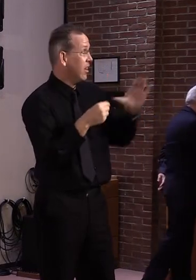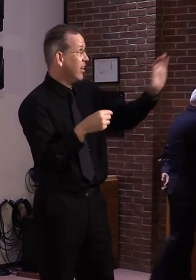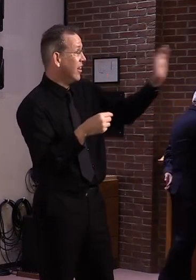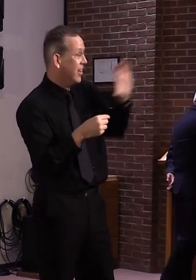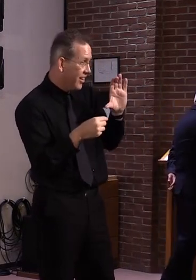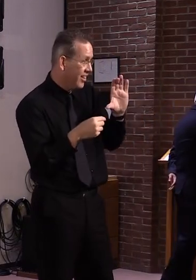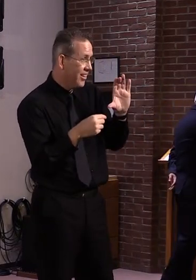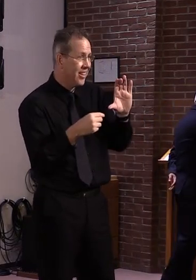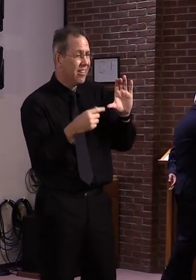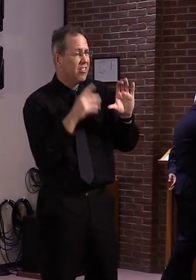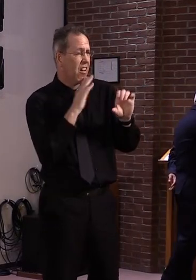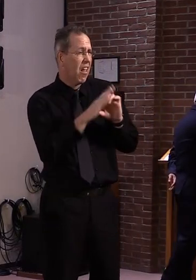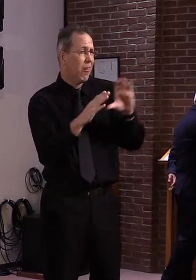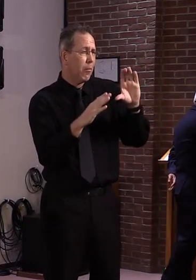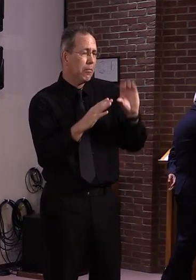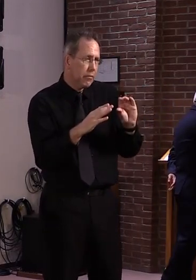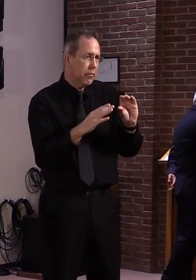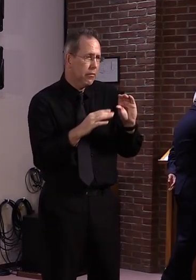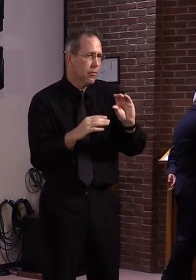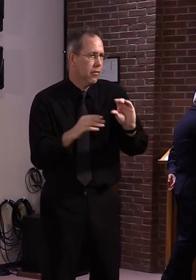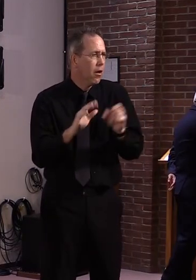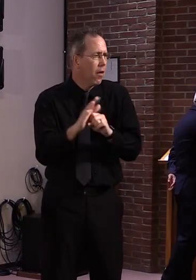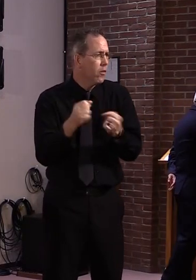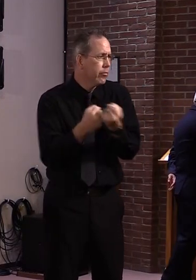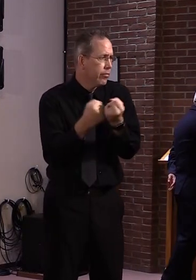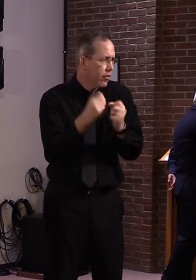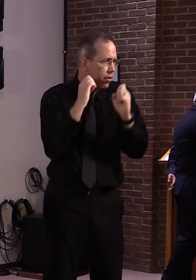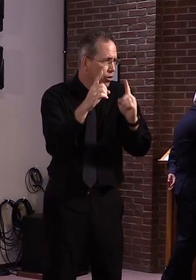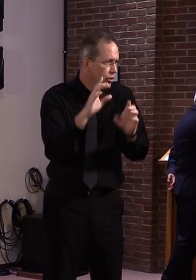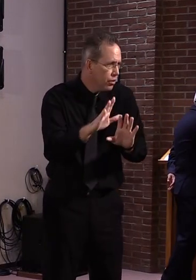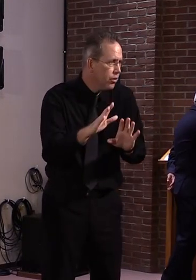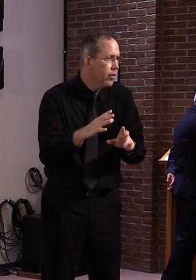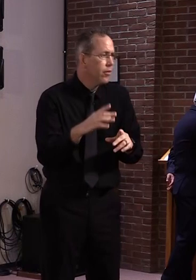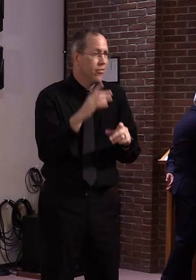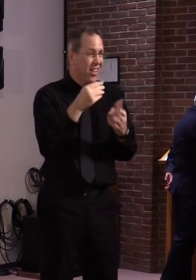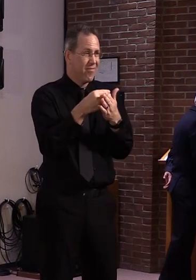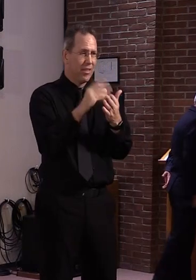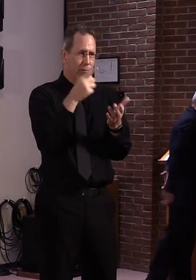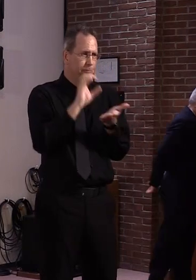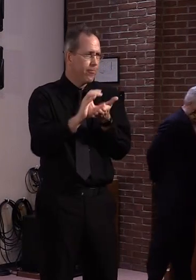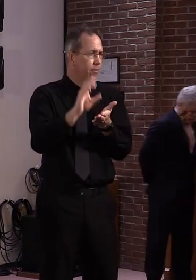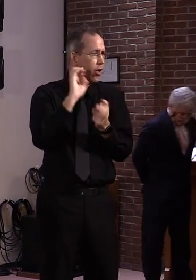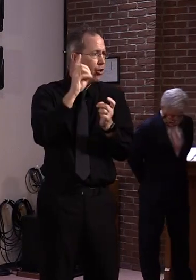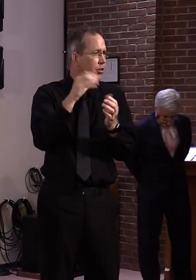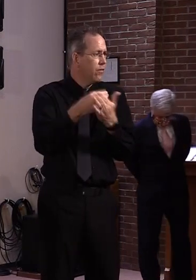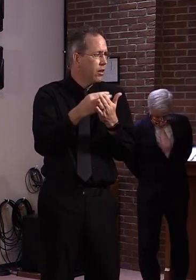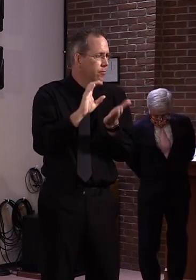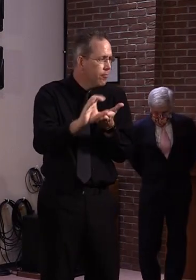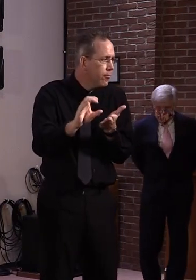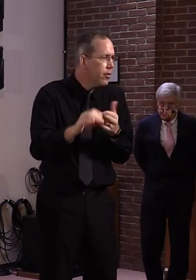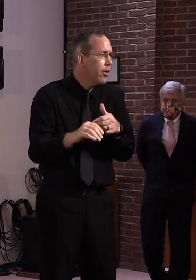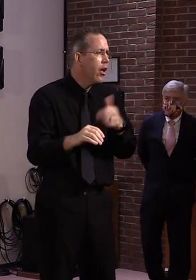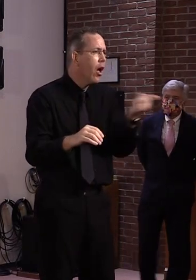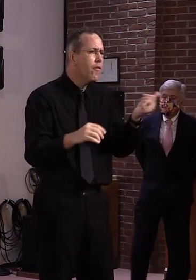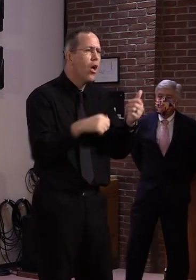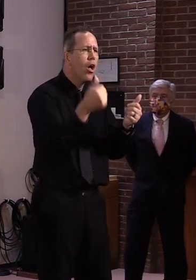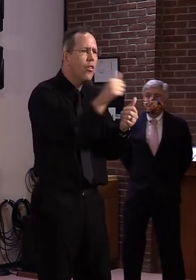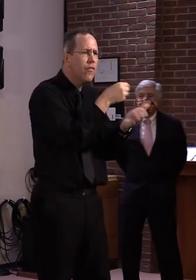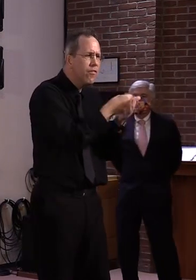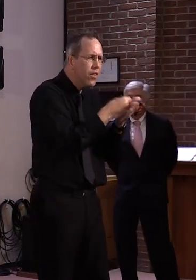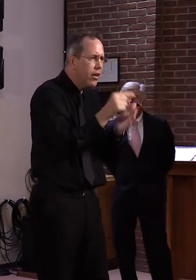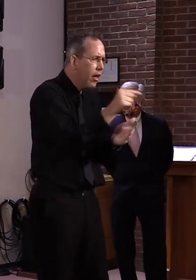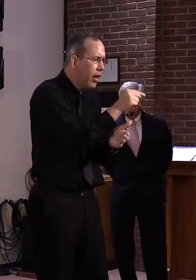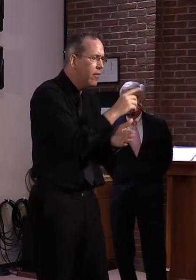there's going to be other there's other budget shortfalls as well in the in the general fund and so forth. So